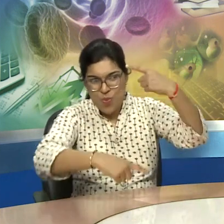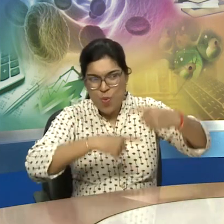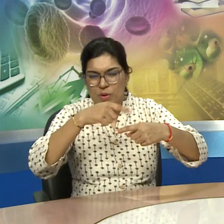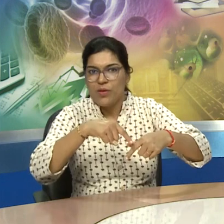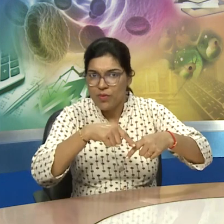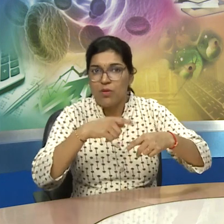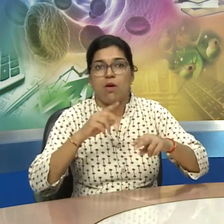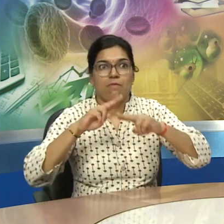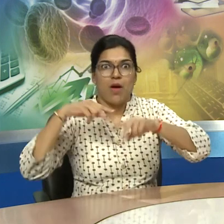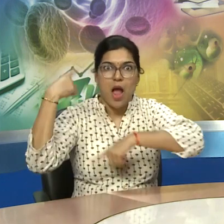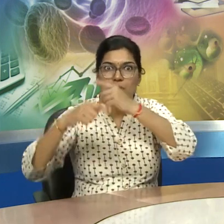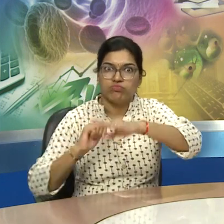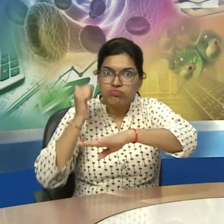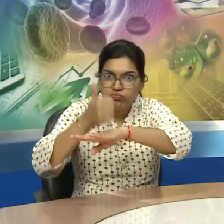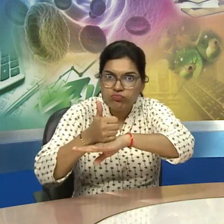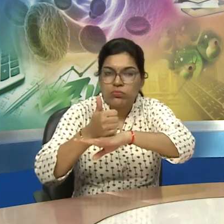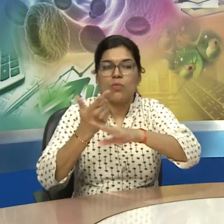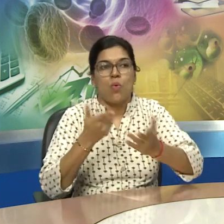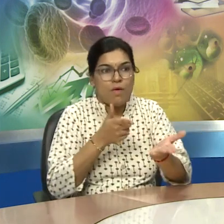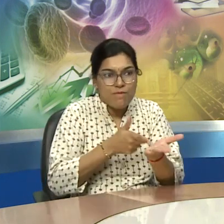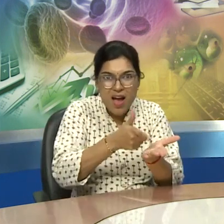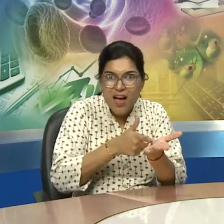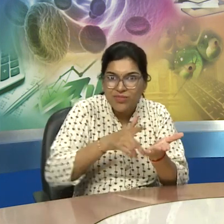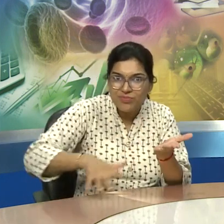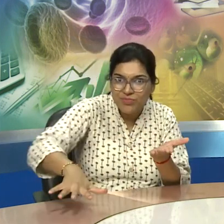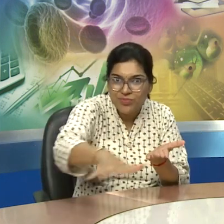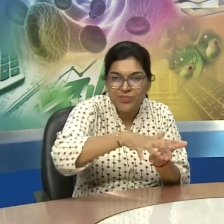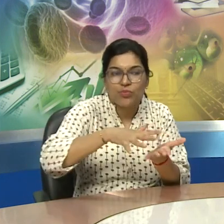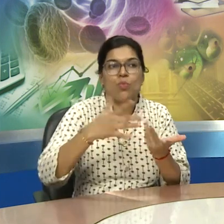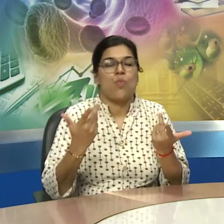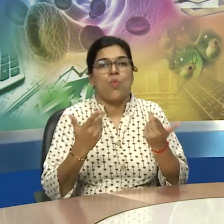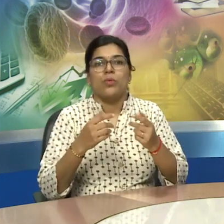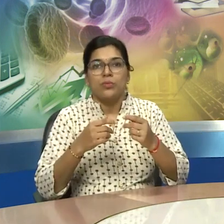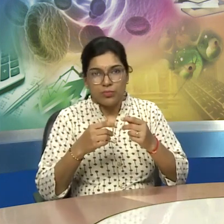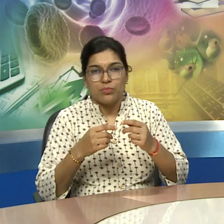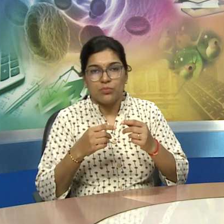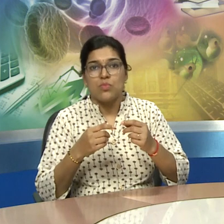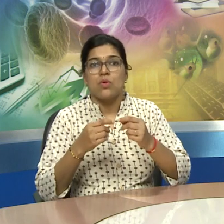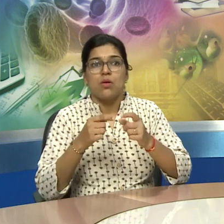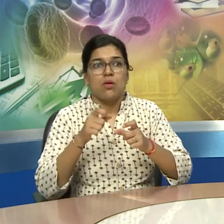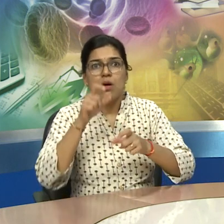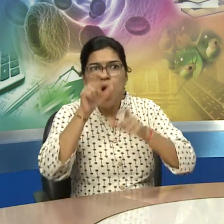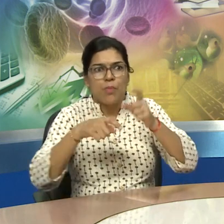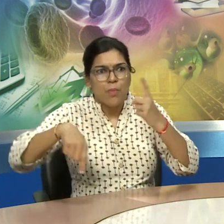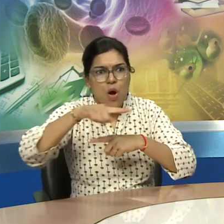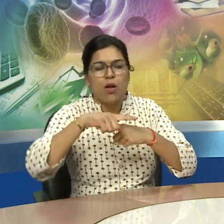we understood about wheels then how wheel was discovered how agricultural changes took place